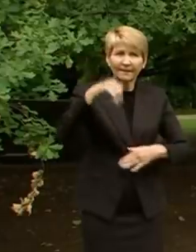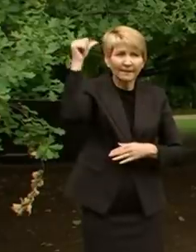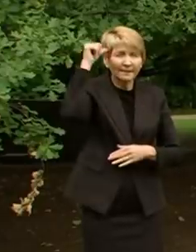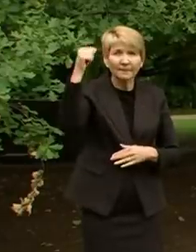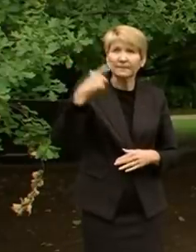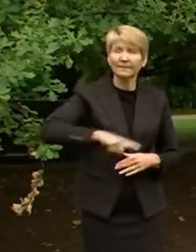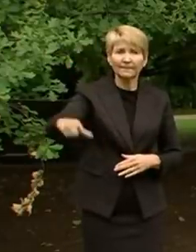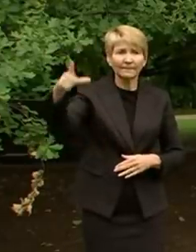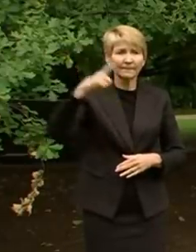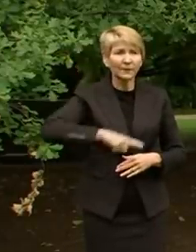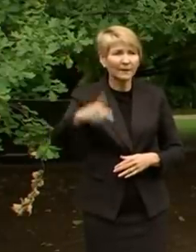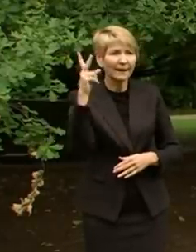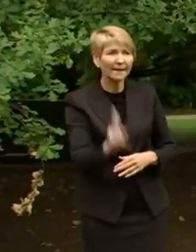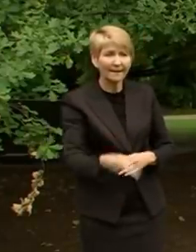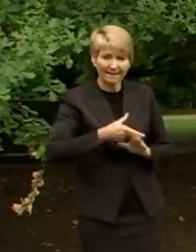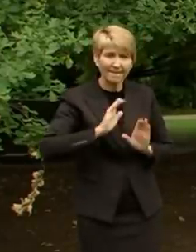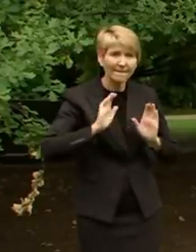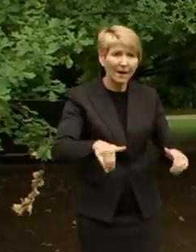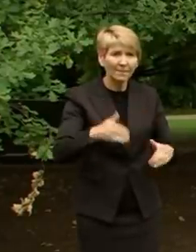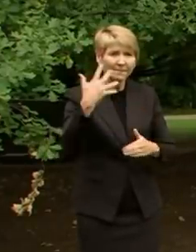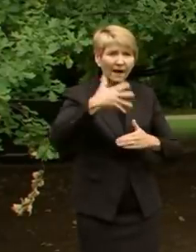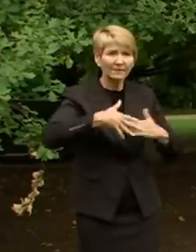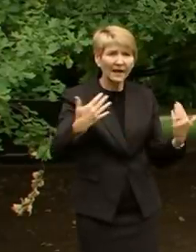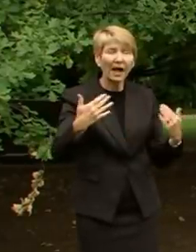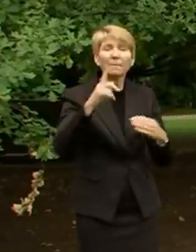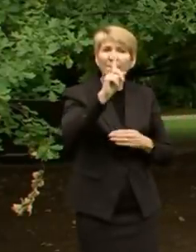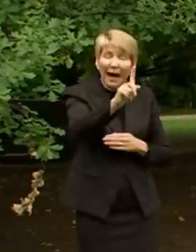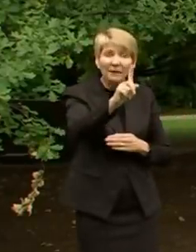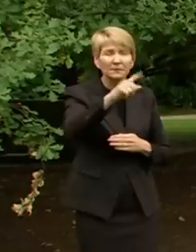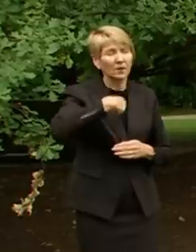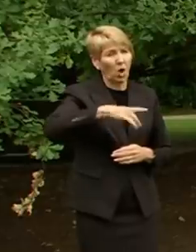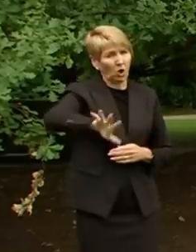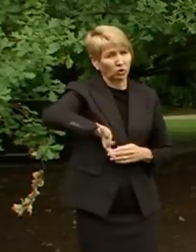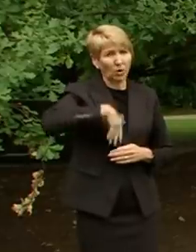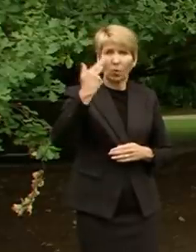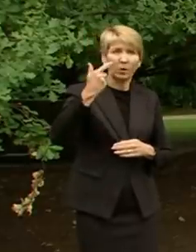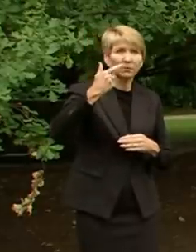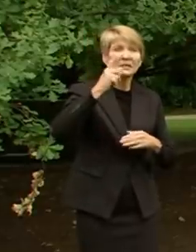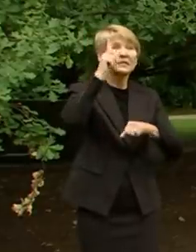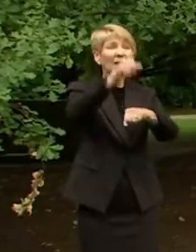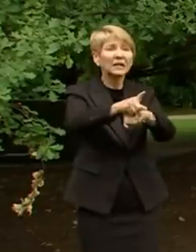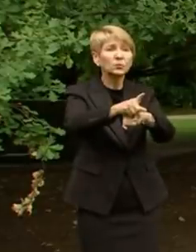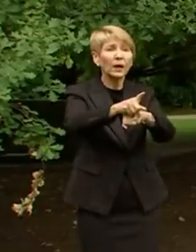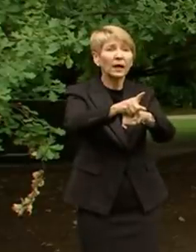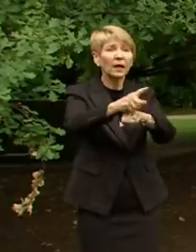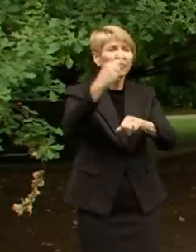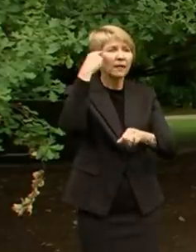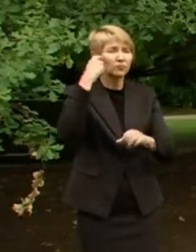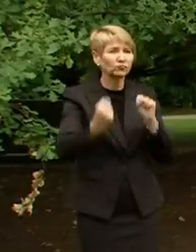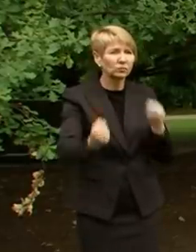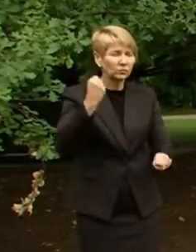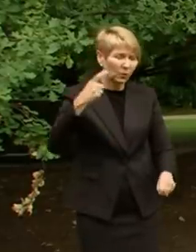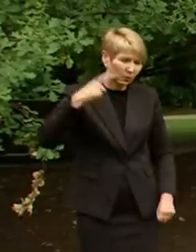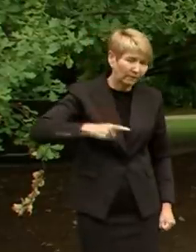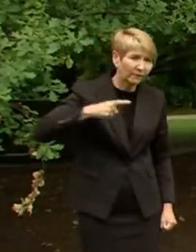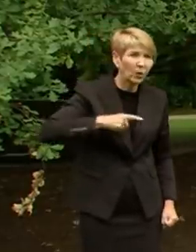weeks' time, we look back and we wish we had taken these decisions now. I've got advice to do it. I've done it. It's based on science. I know there's